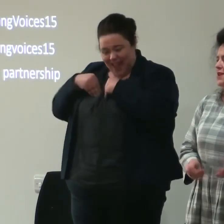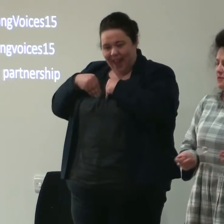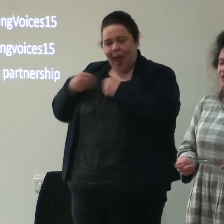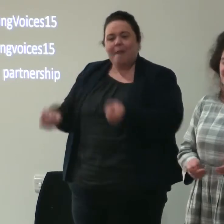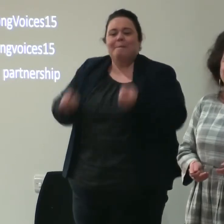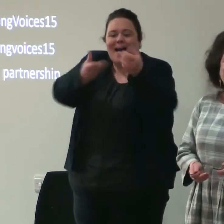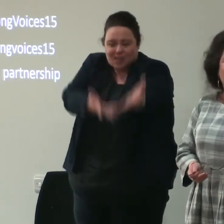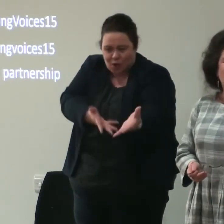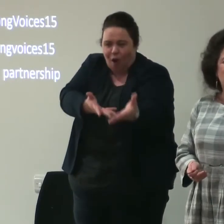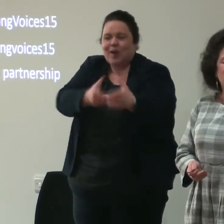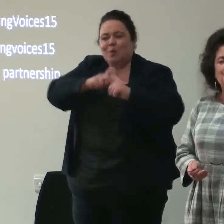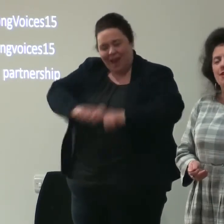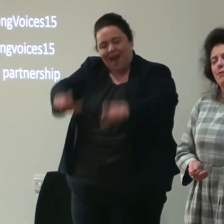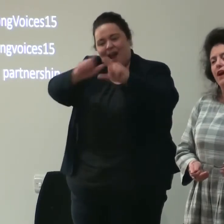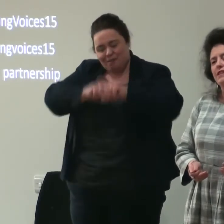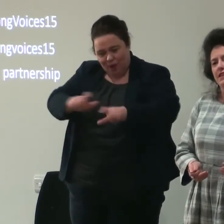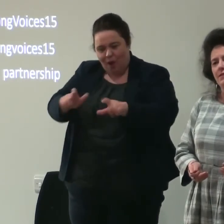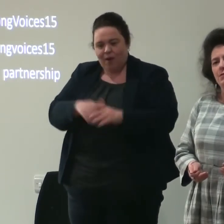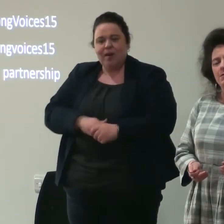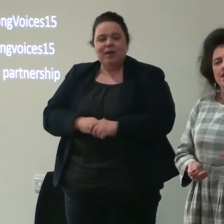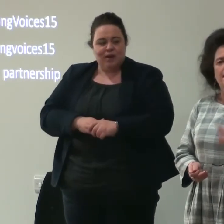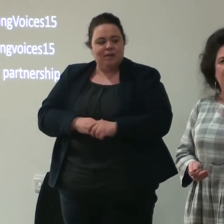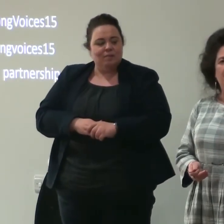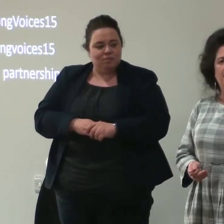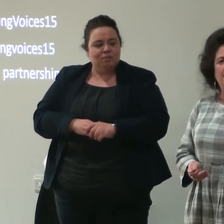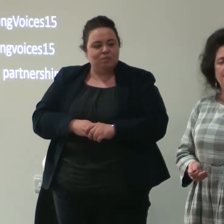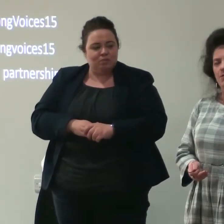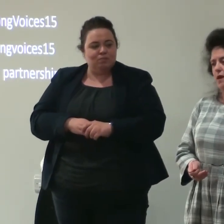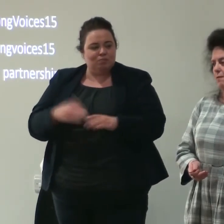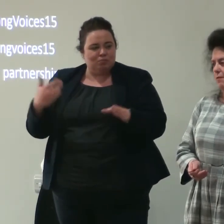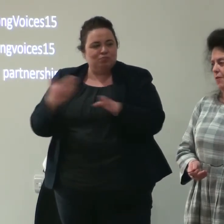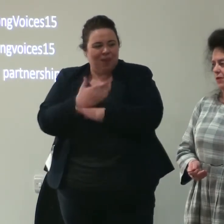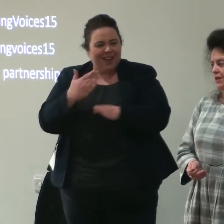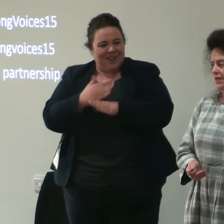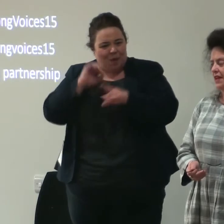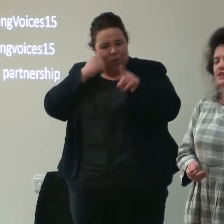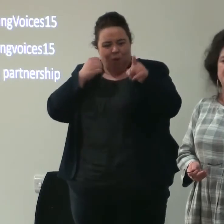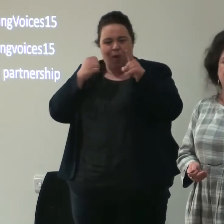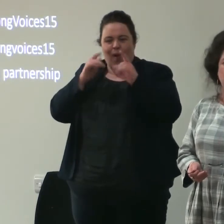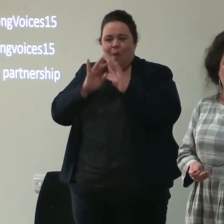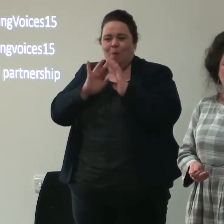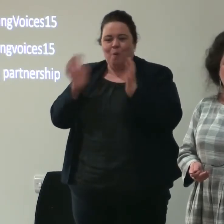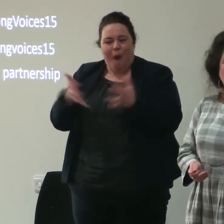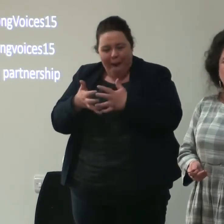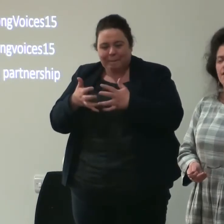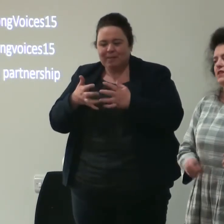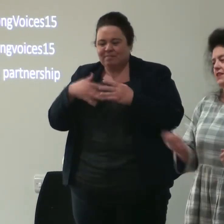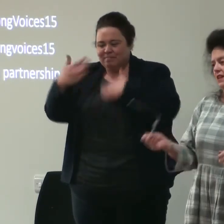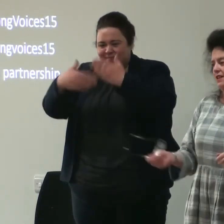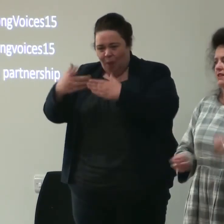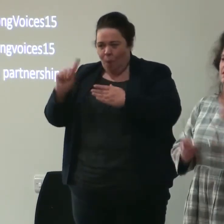something with it um very practically we'll be making a kind of web portal legacy of all the